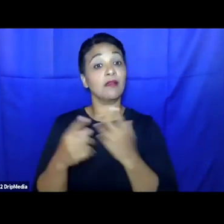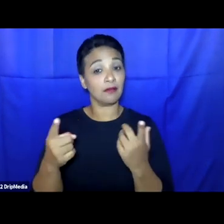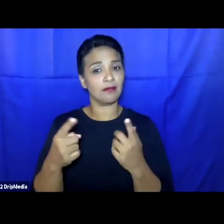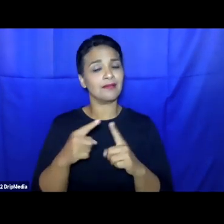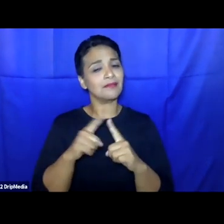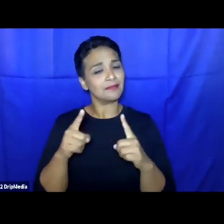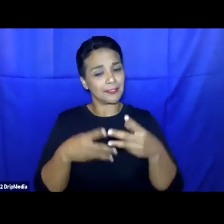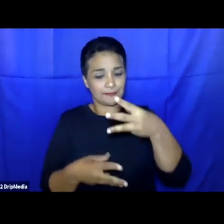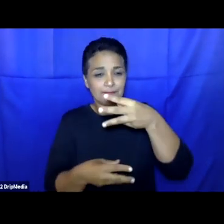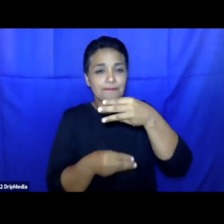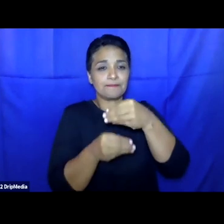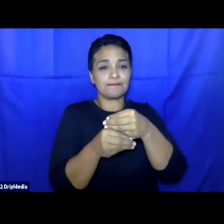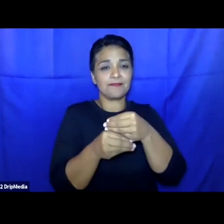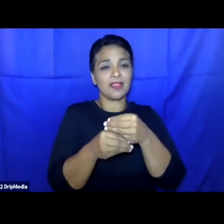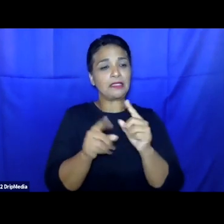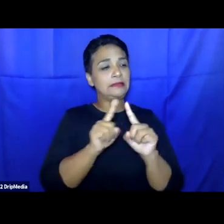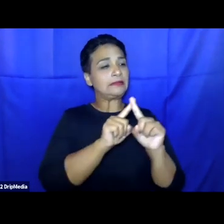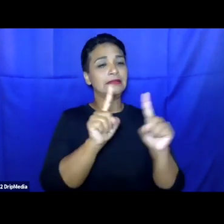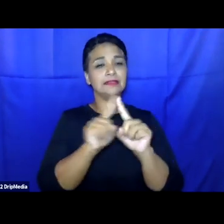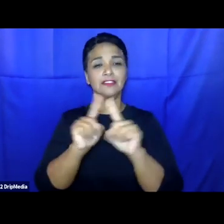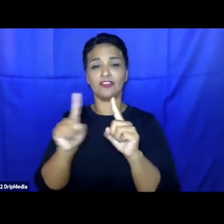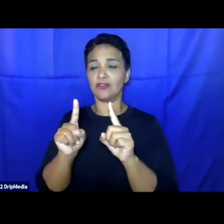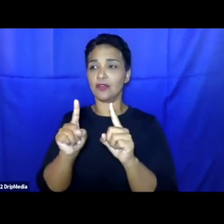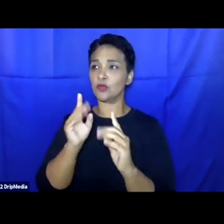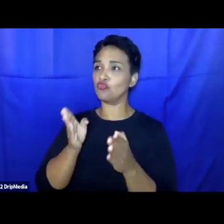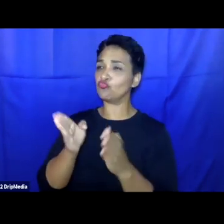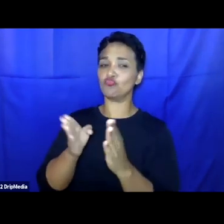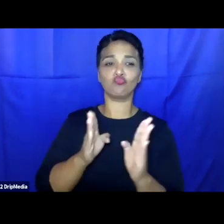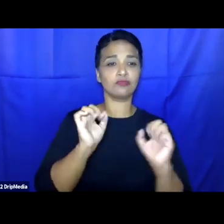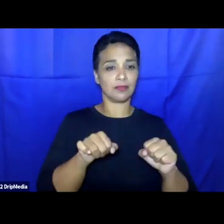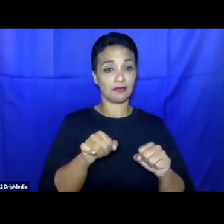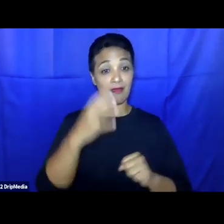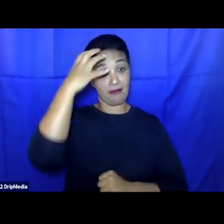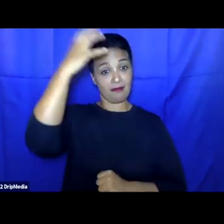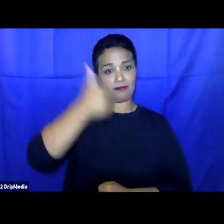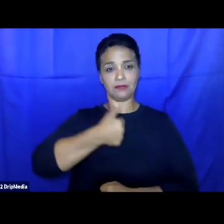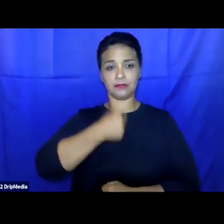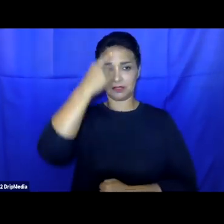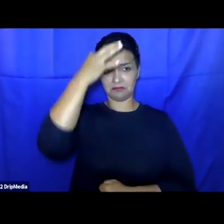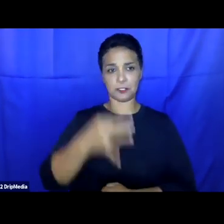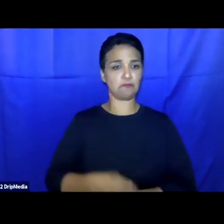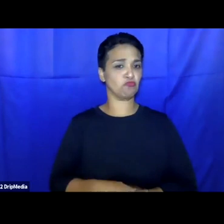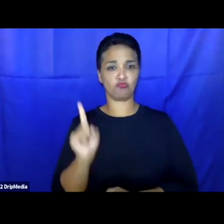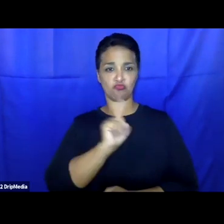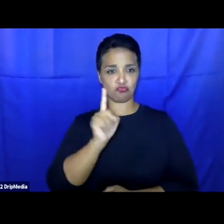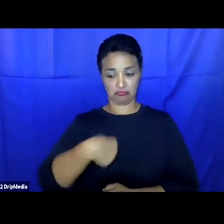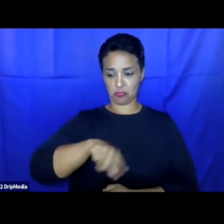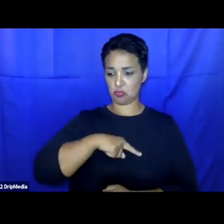a la carte approach to solidarity, where states can select whether they're going to relocate refugees,